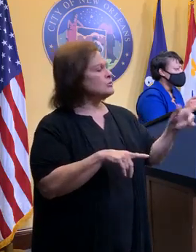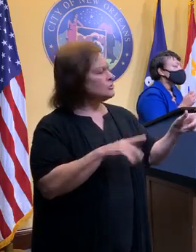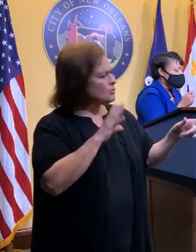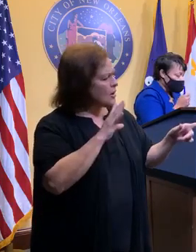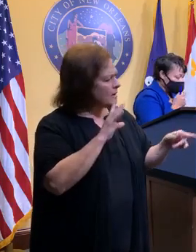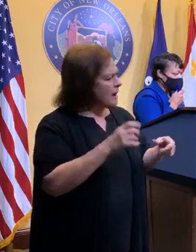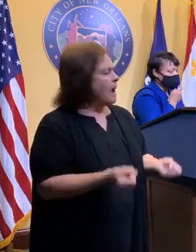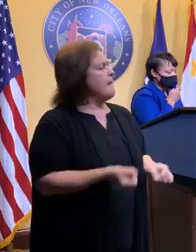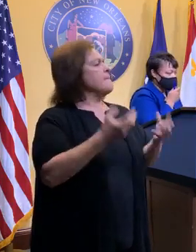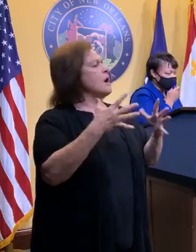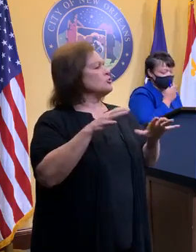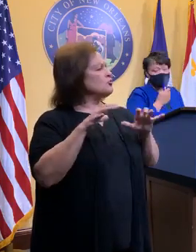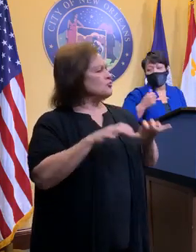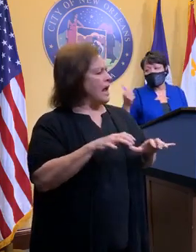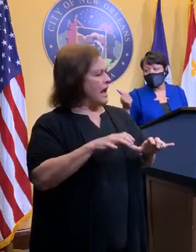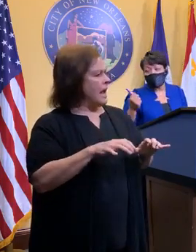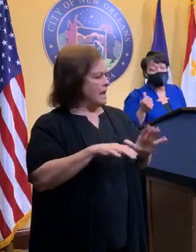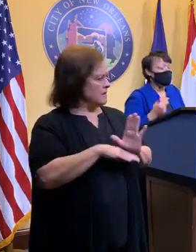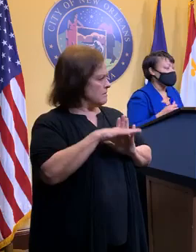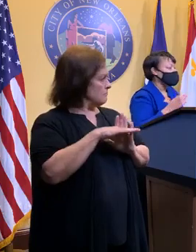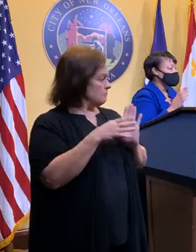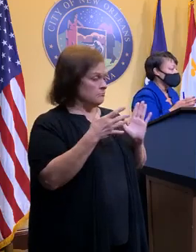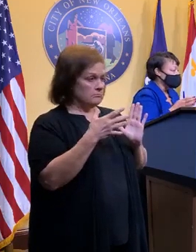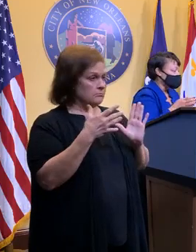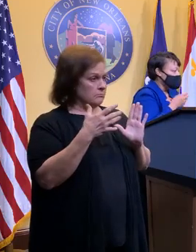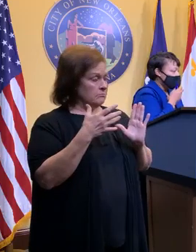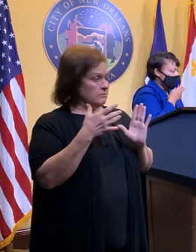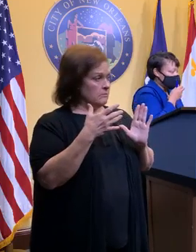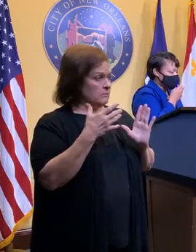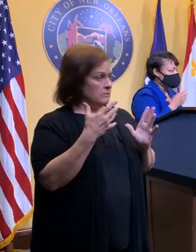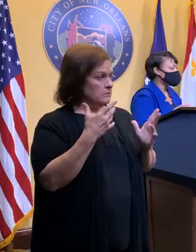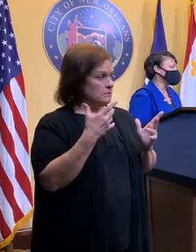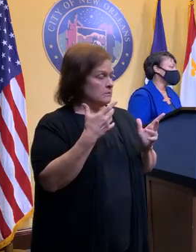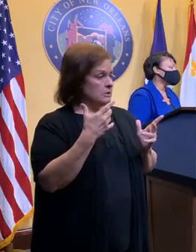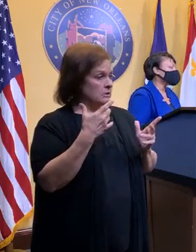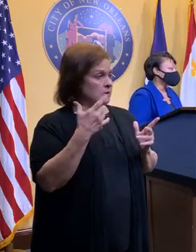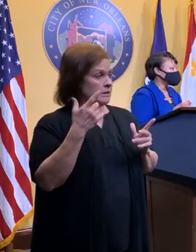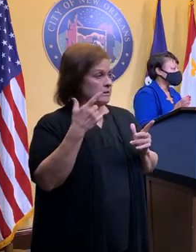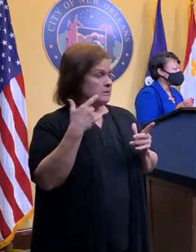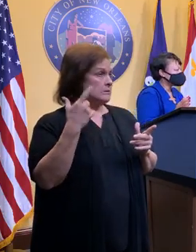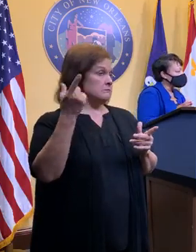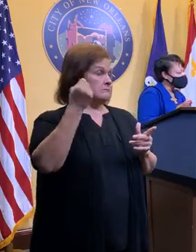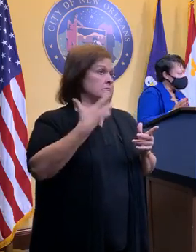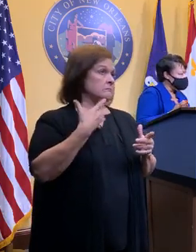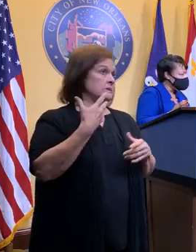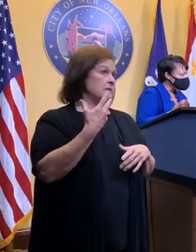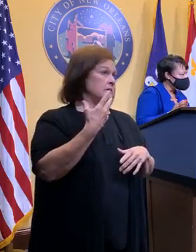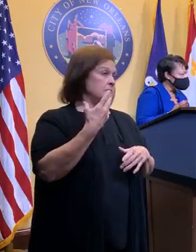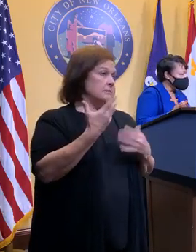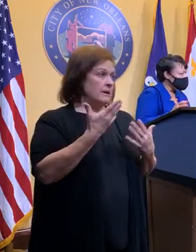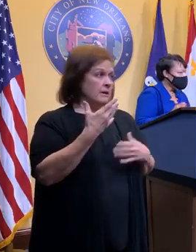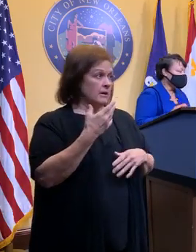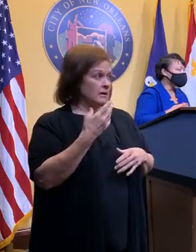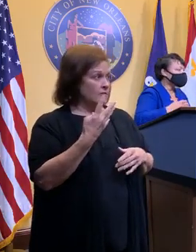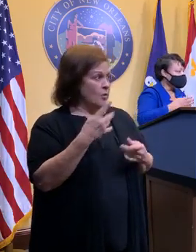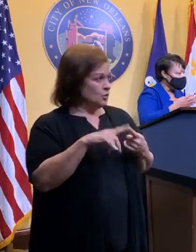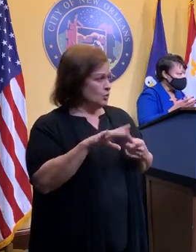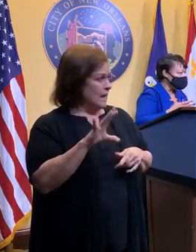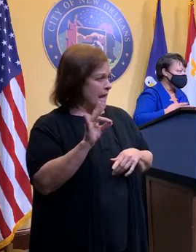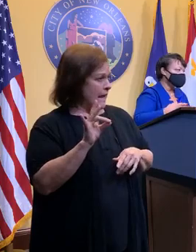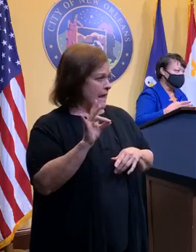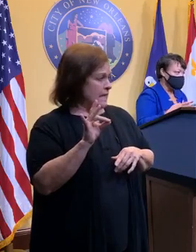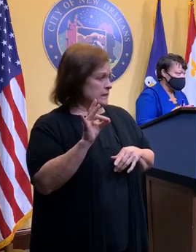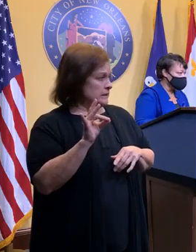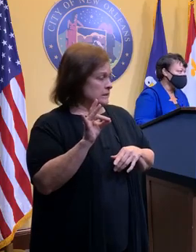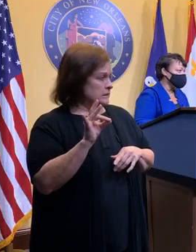Rainfall totals. Rainfall totals. Colin, can get me straight, but I know we were given anywhere between four to eight. But